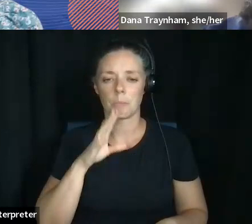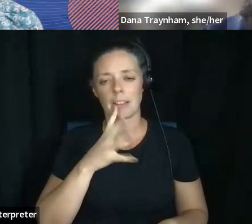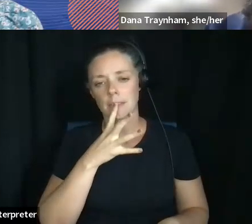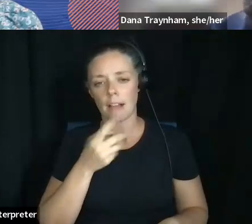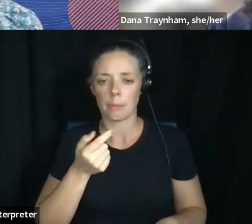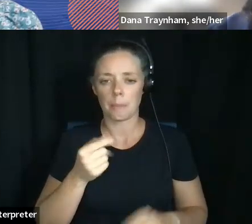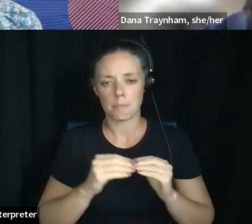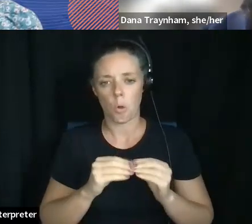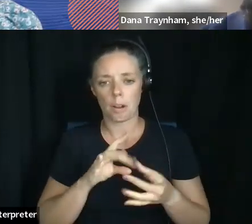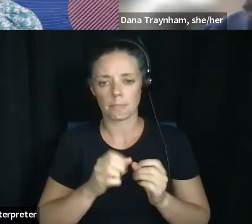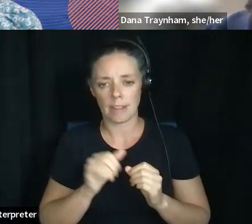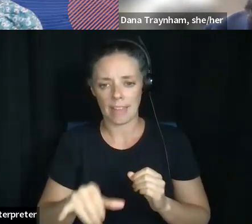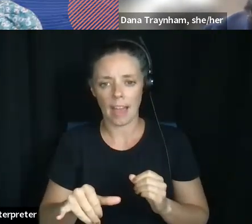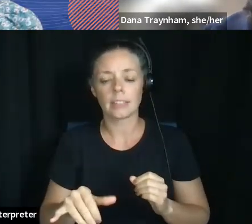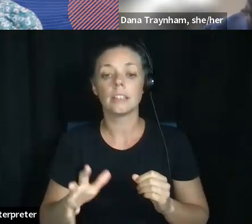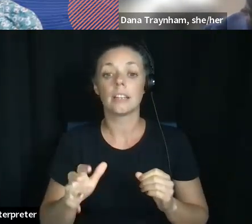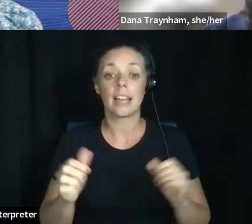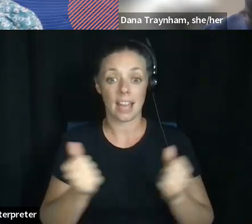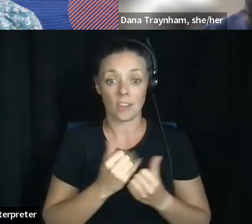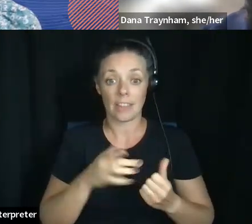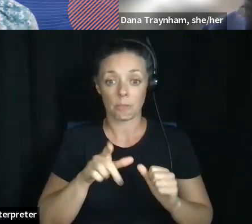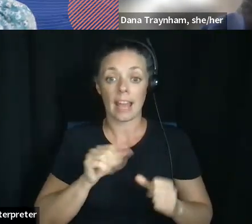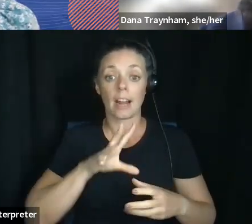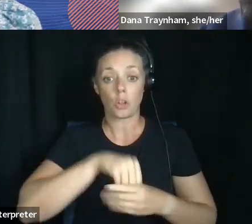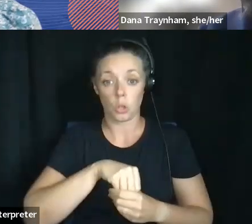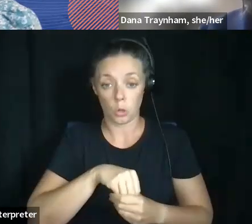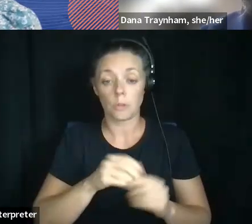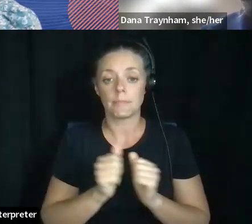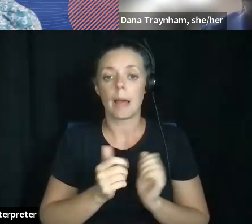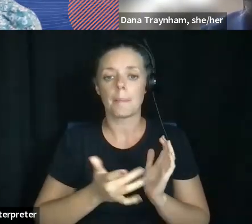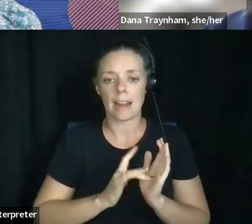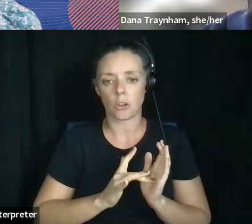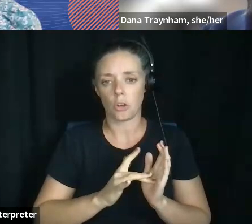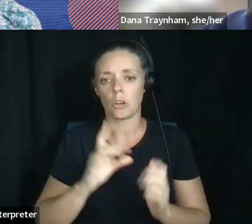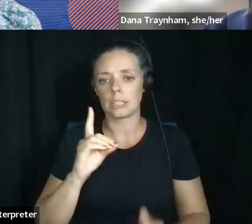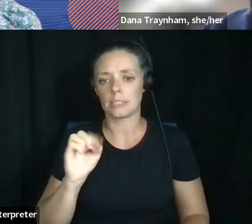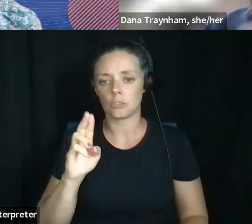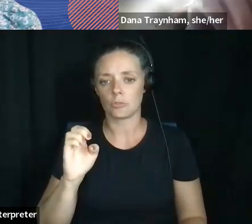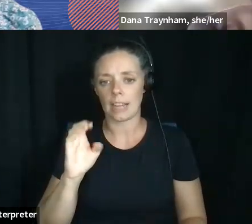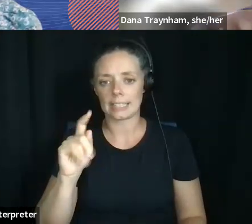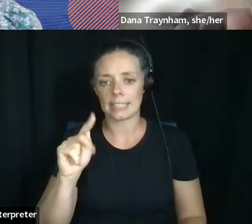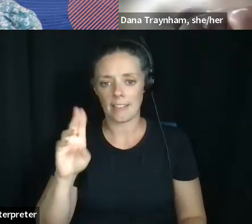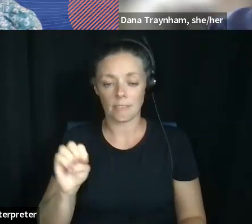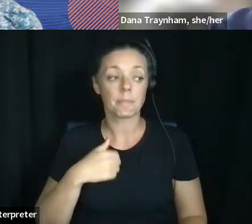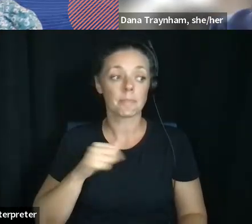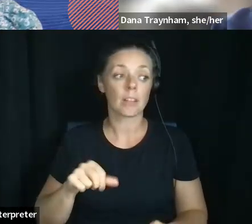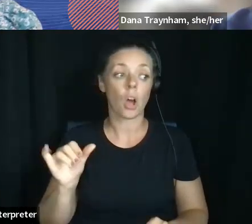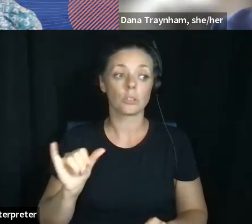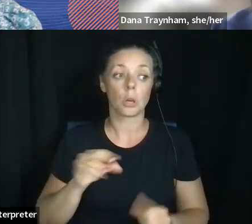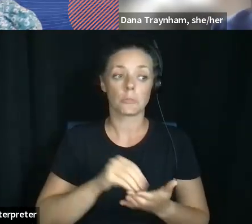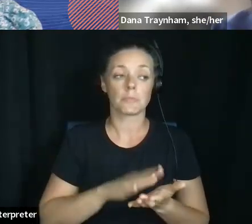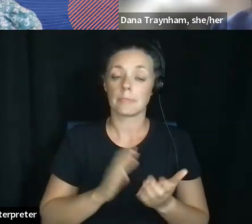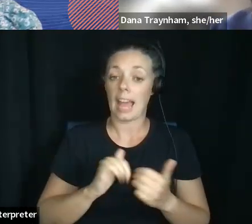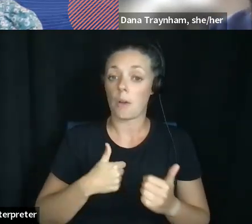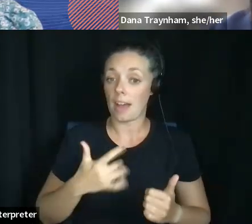about that later, about all the different things you can put into a medical directive. I can also put in writing how I feel about things such as